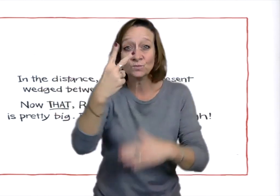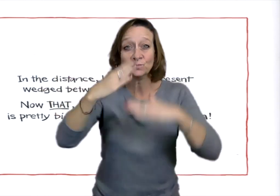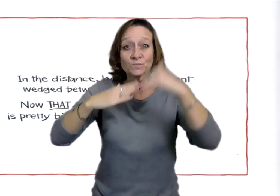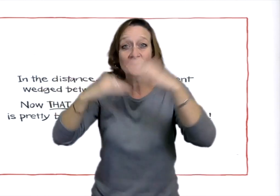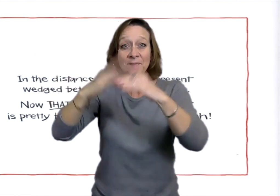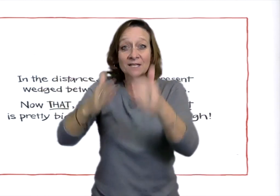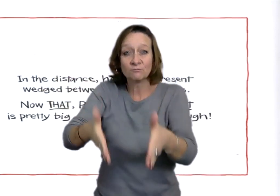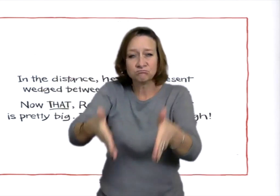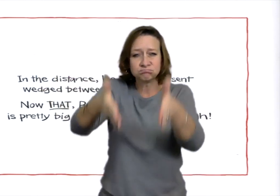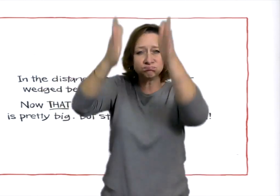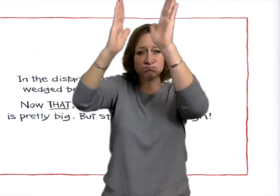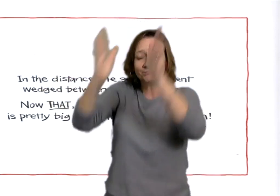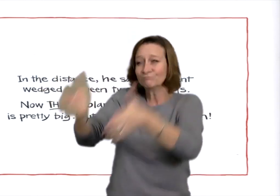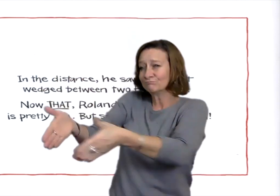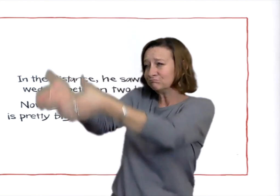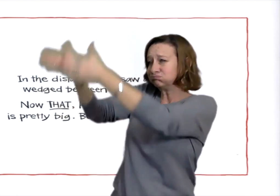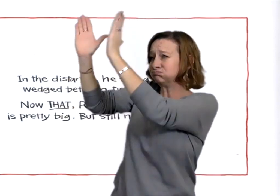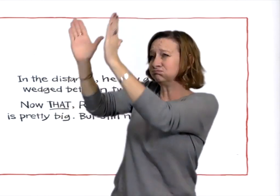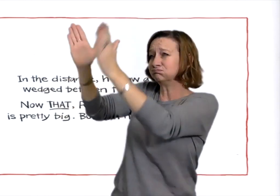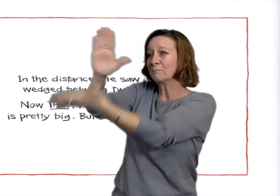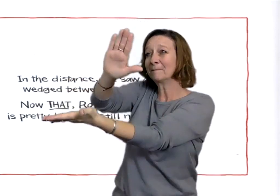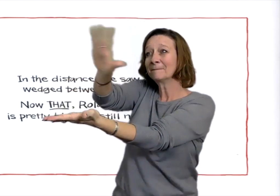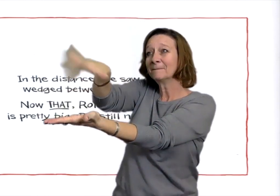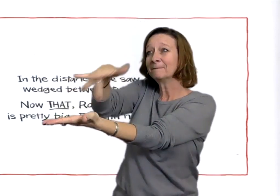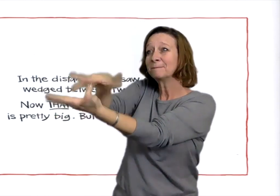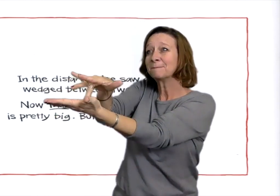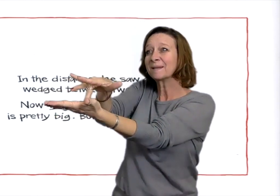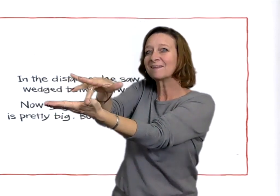there was a bigger gift for him somewhere.